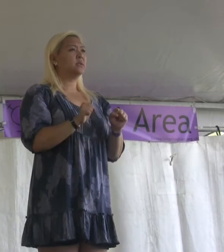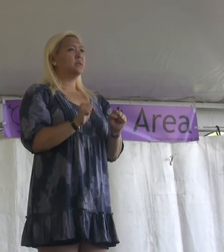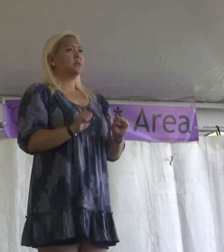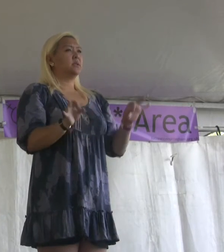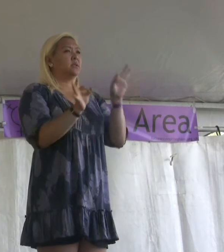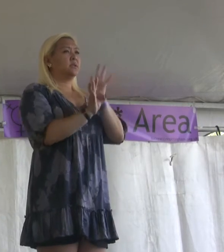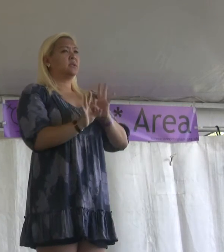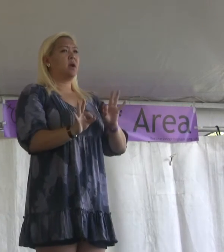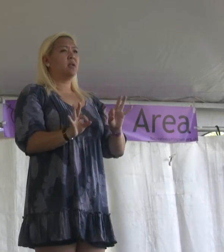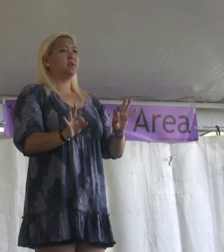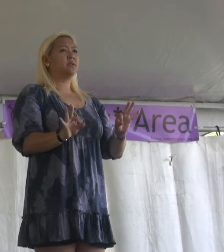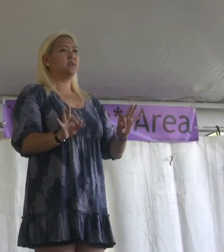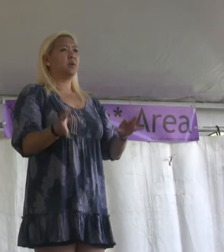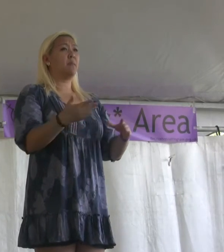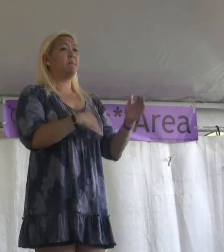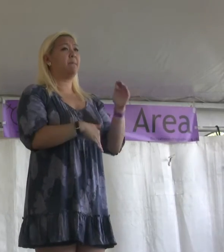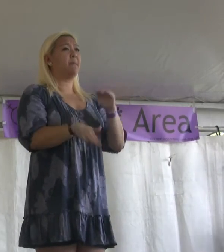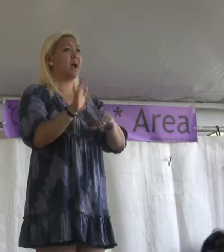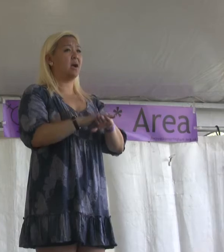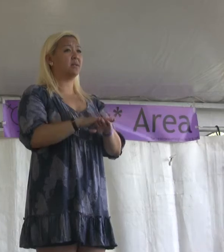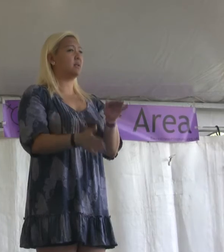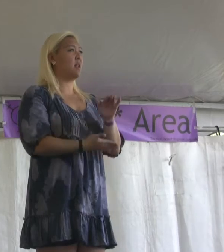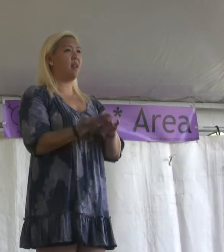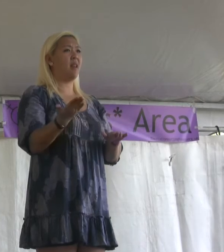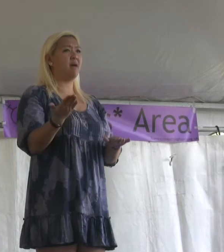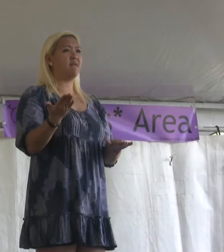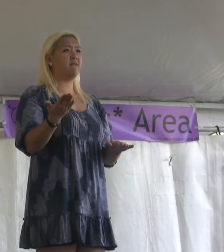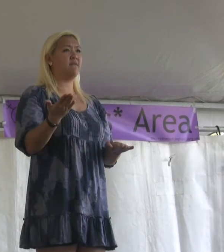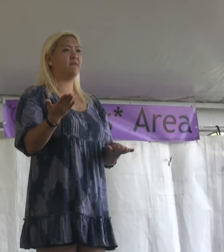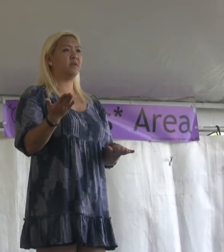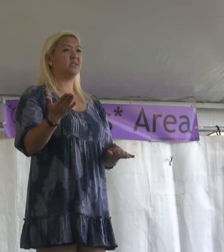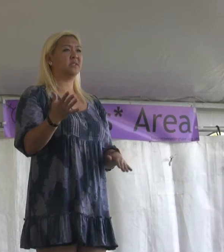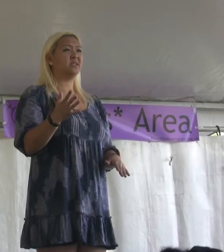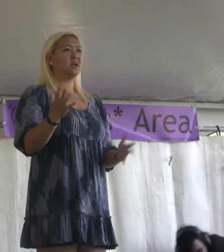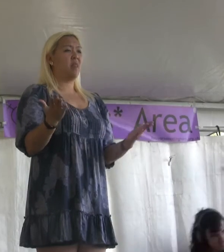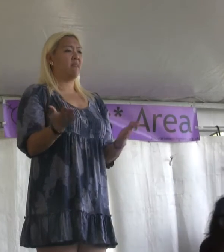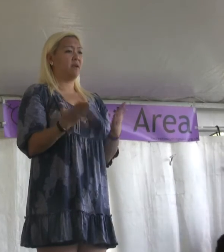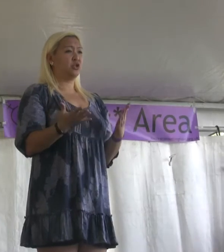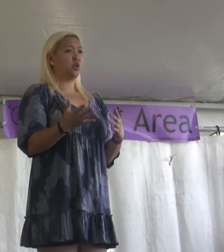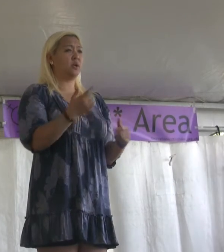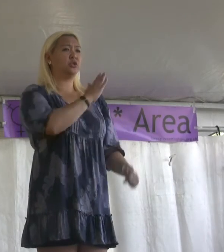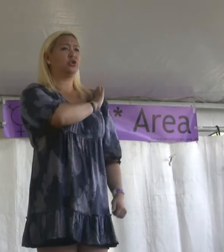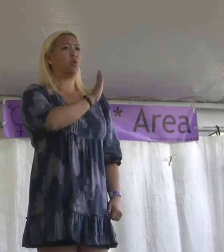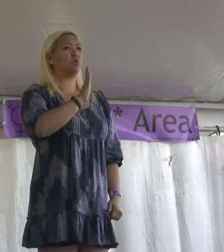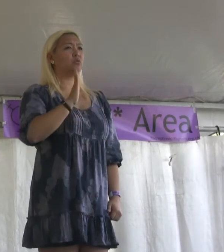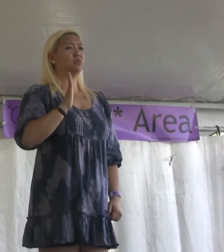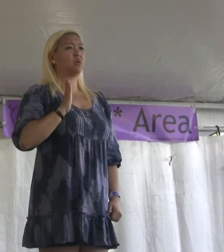packed and left The toy soldier died Thoughts